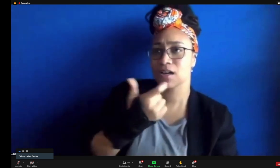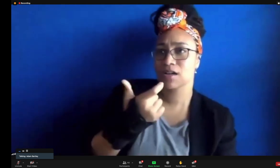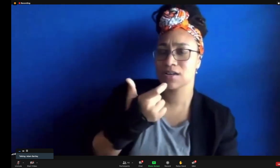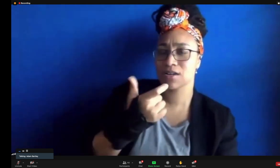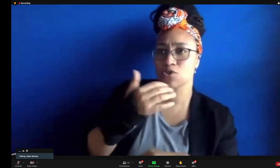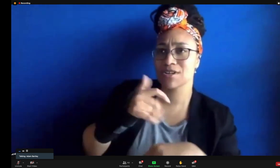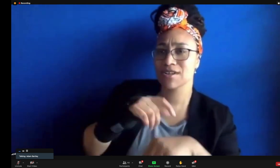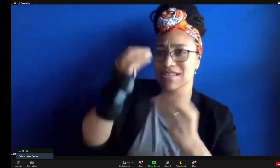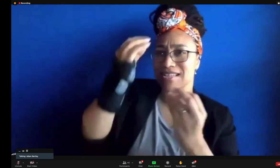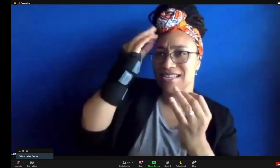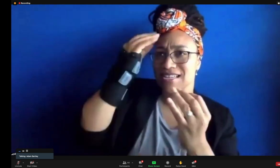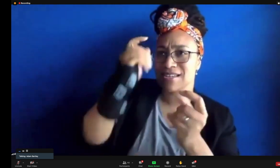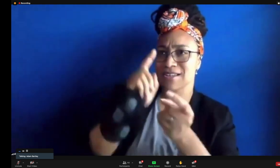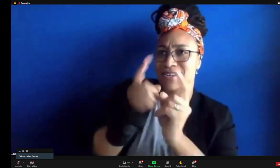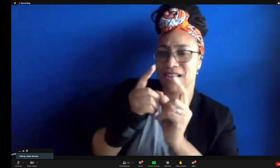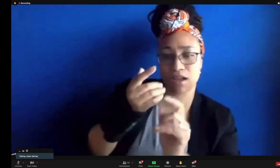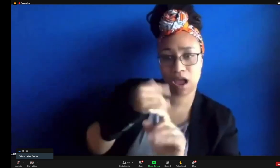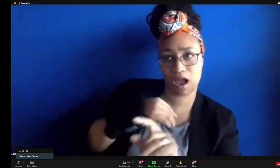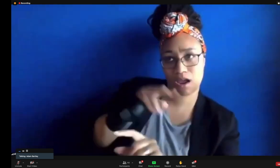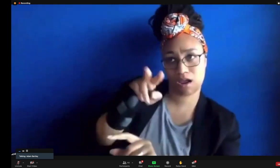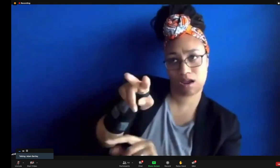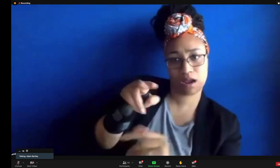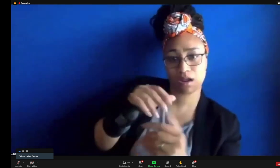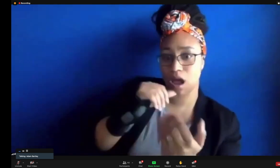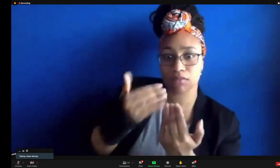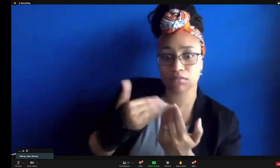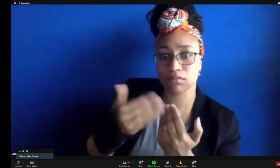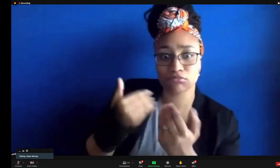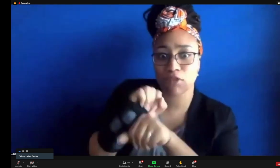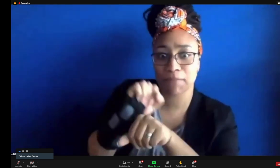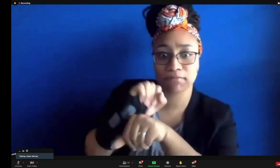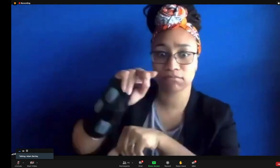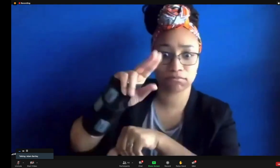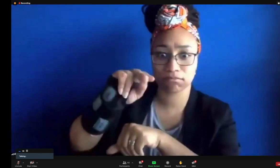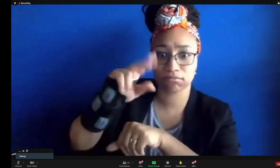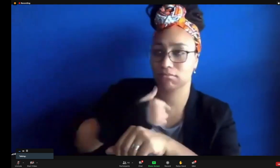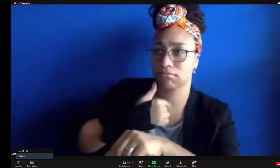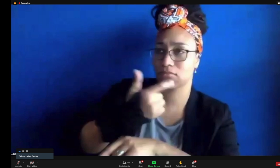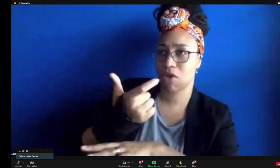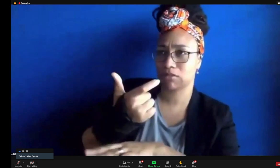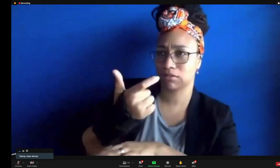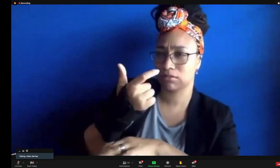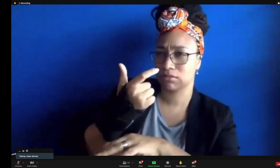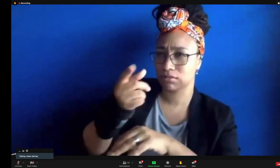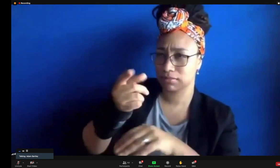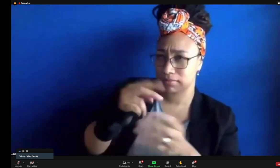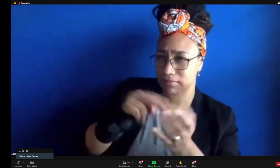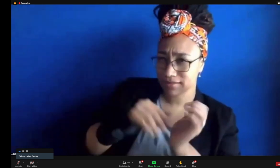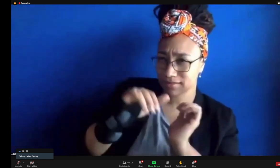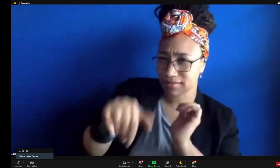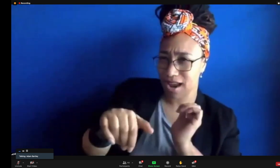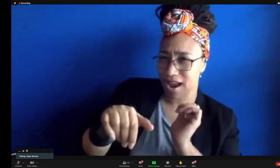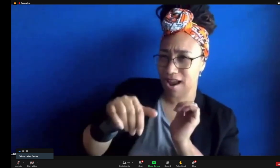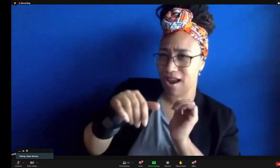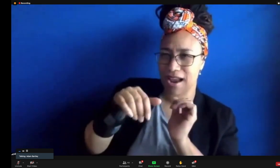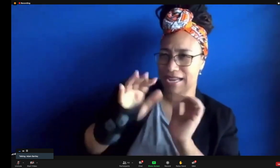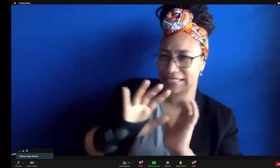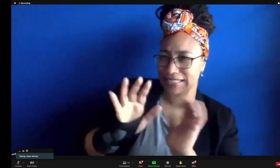level to the work, a different level of critique and thought. And, you know, it's not easy to critique my own translation that way. And I have to